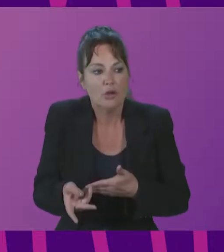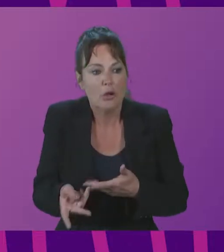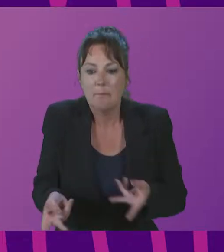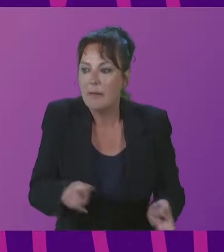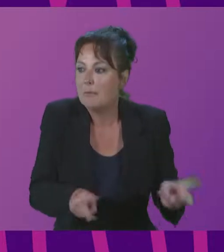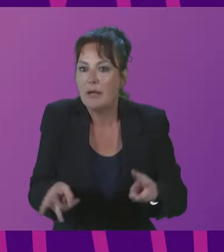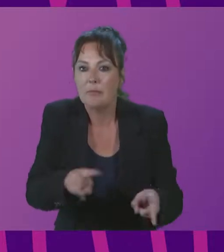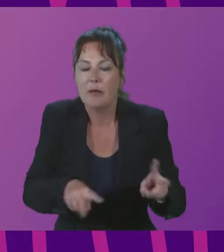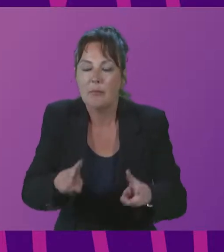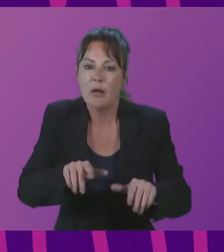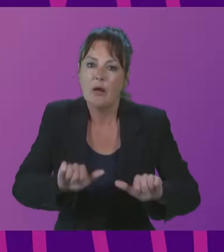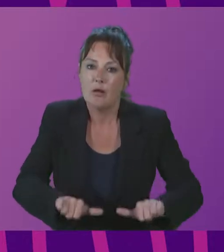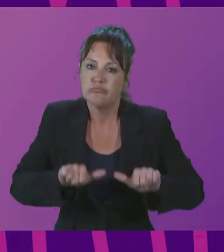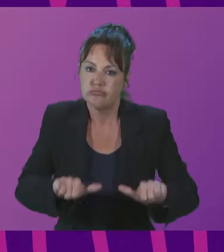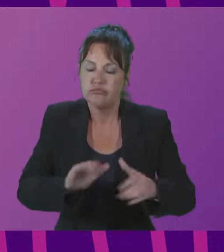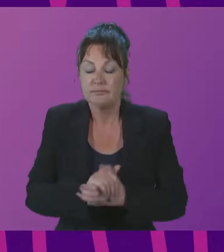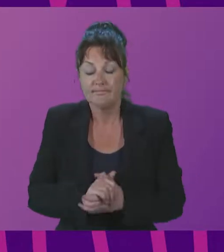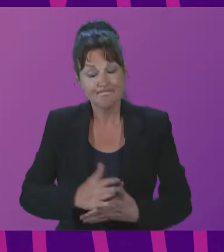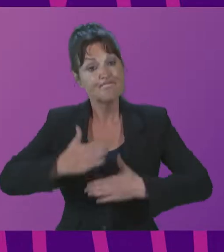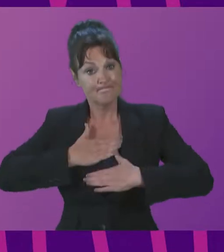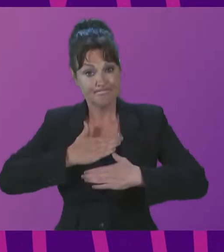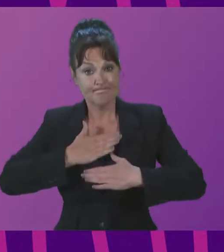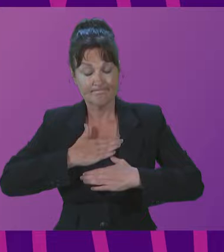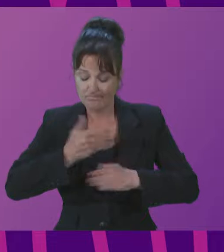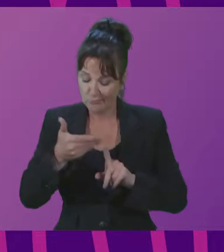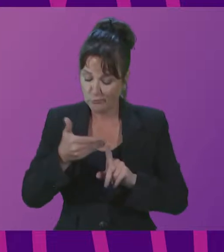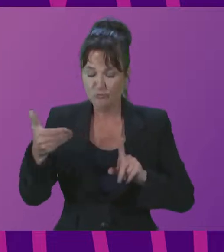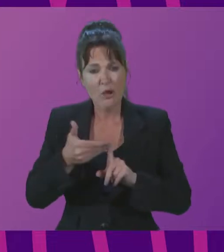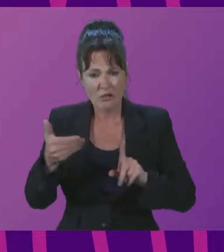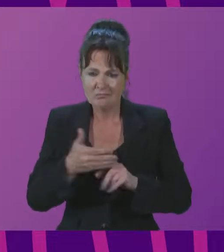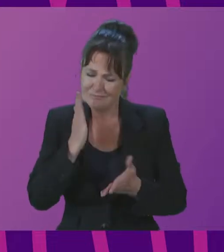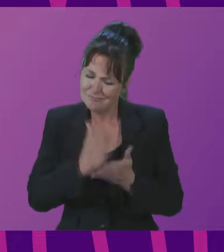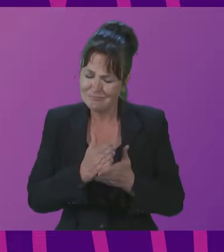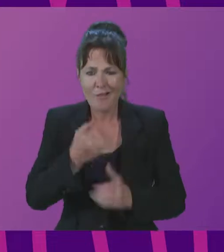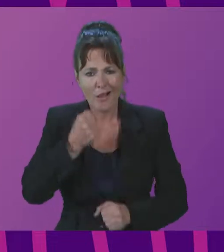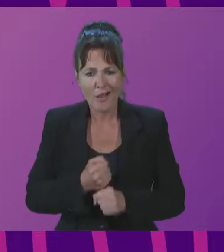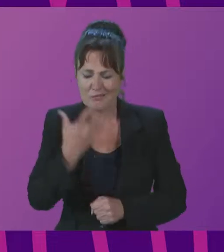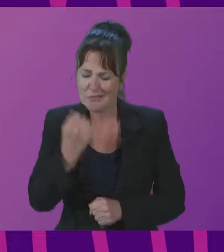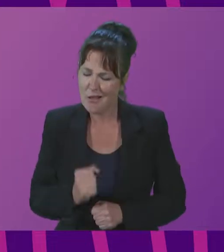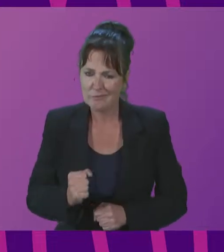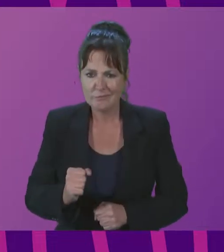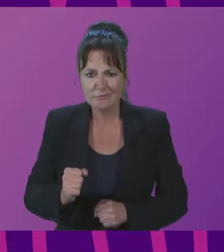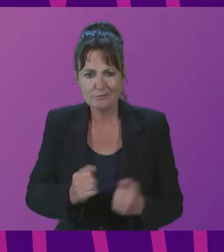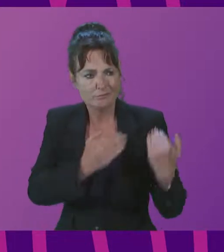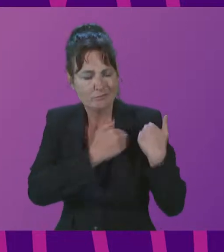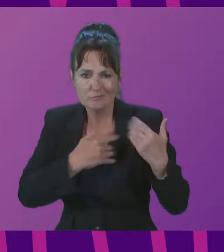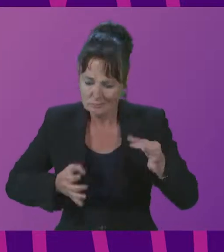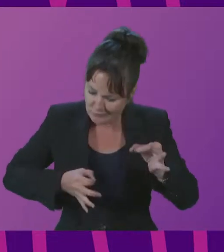highlights the strategic role of governments regarding the development of efficient and